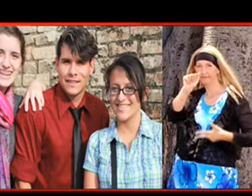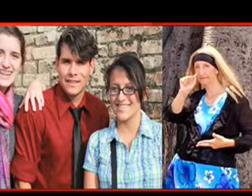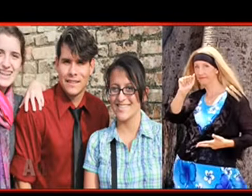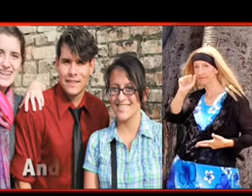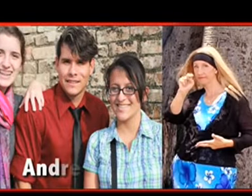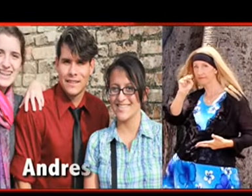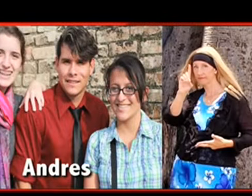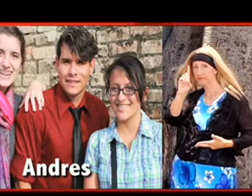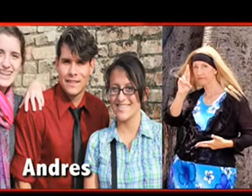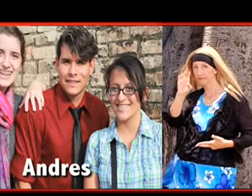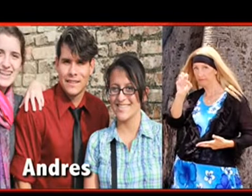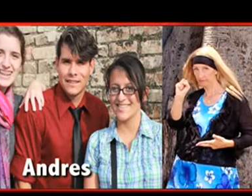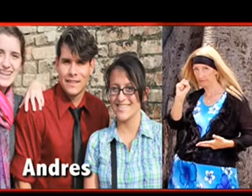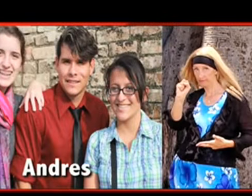son is Andres.